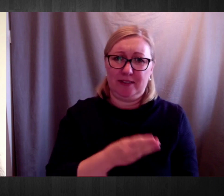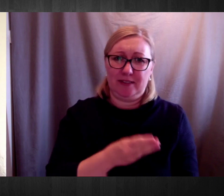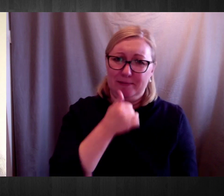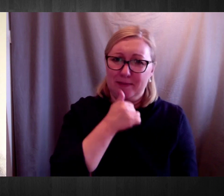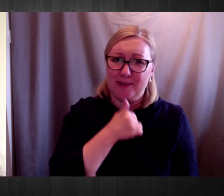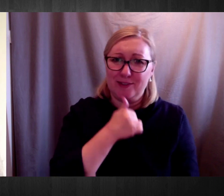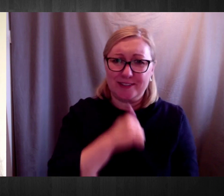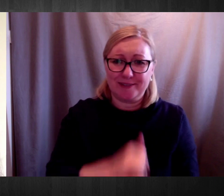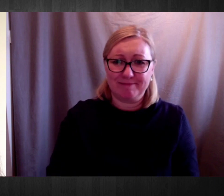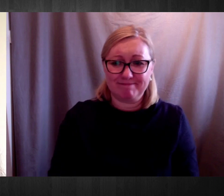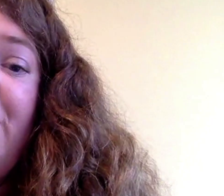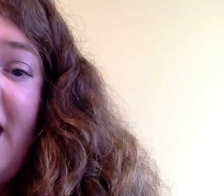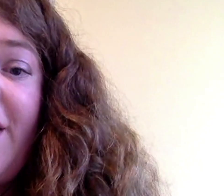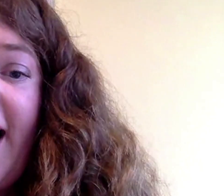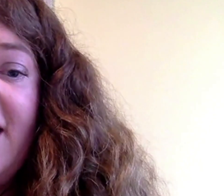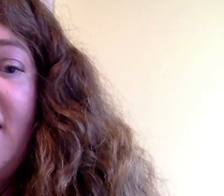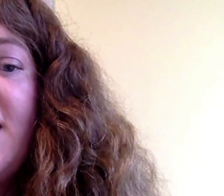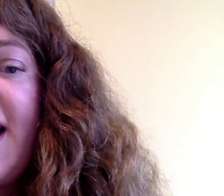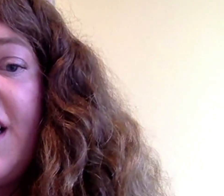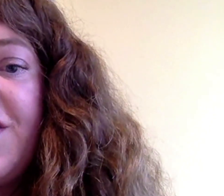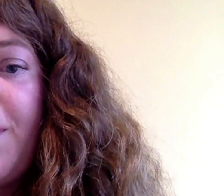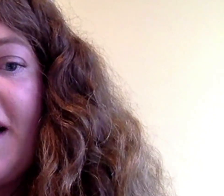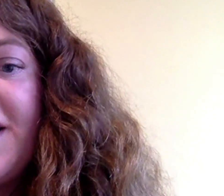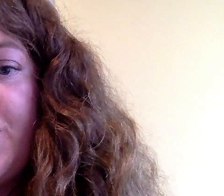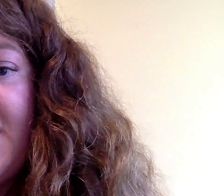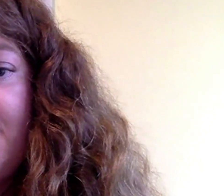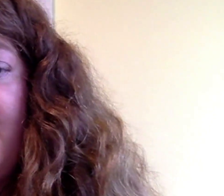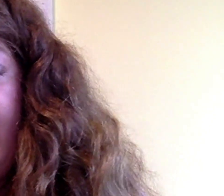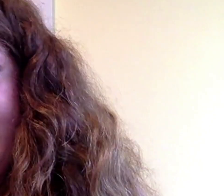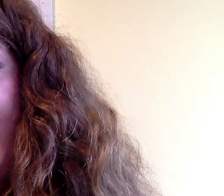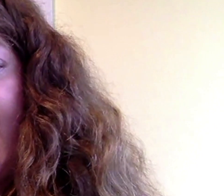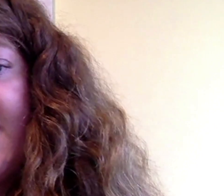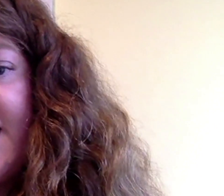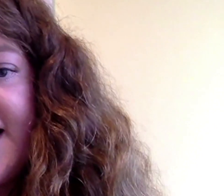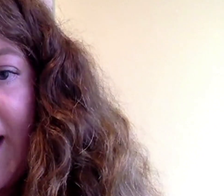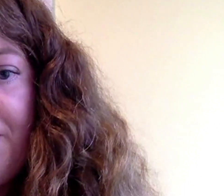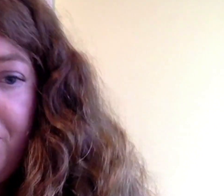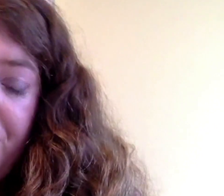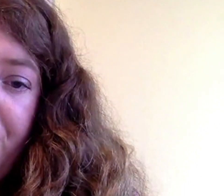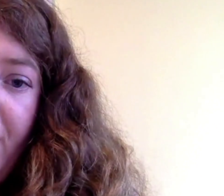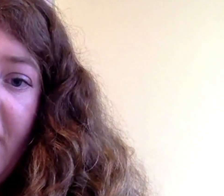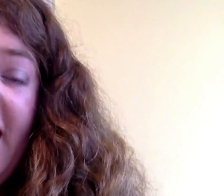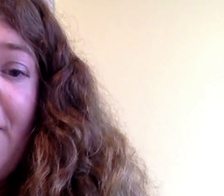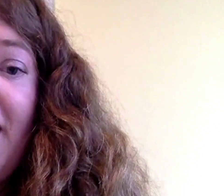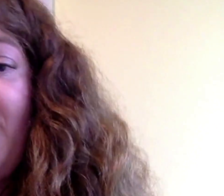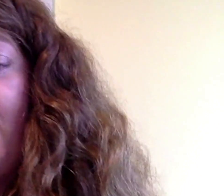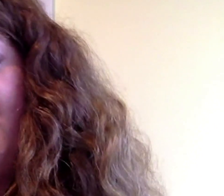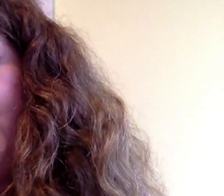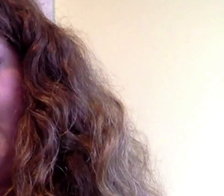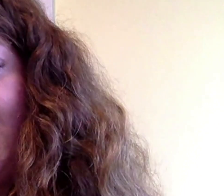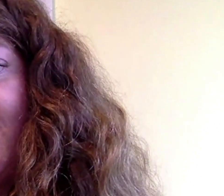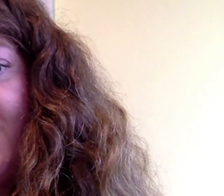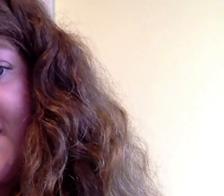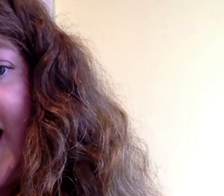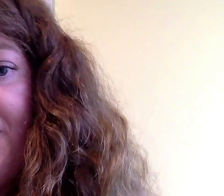30 signatures so far, which outlines the concerns for persons with disabilities in Ireland at this time, many of